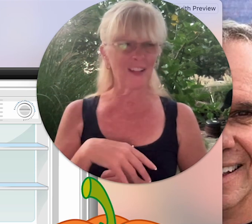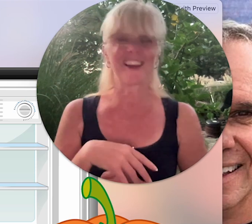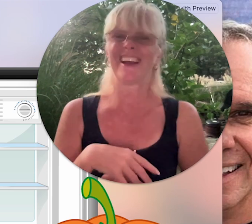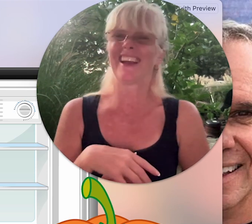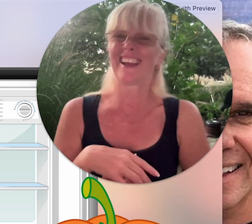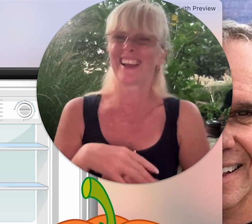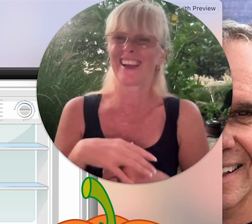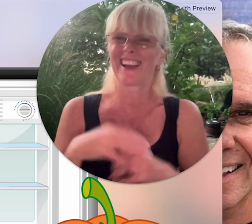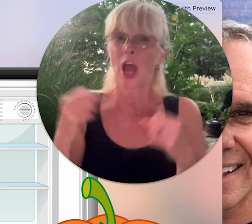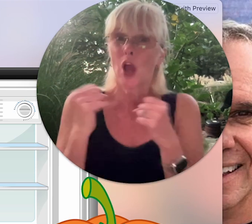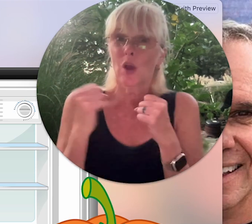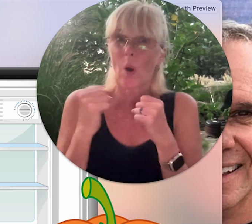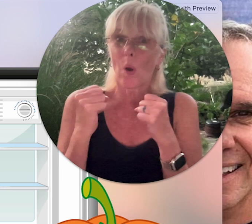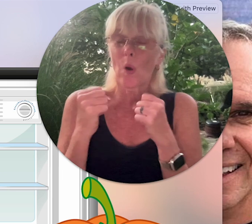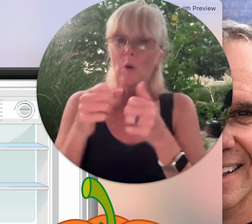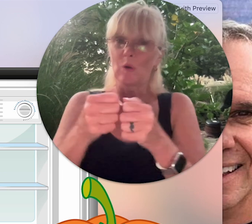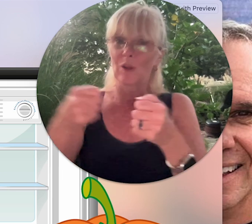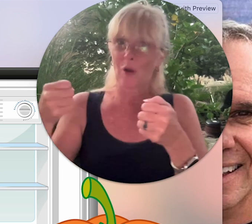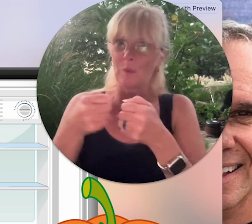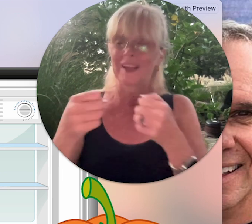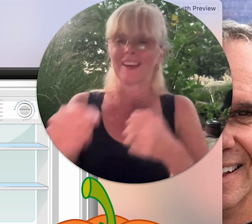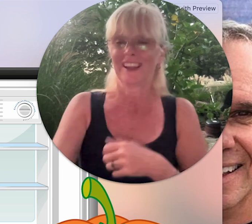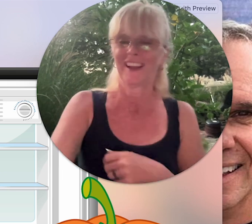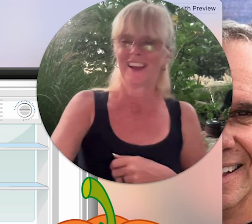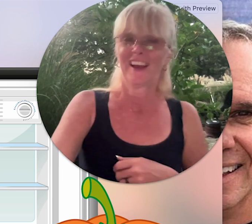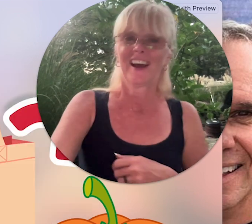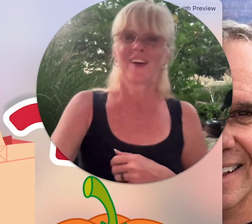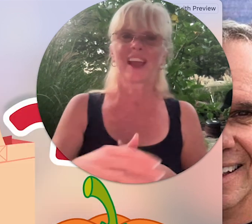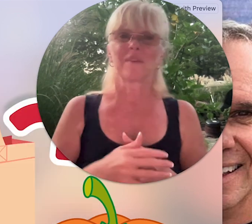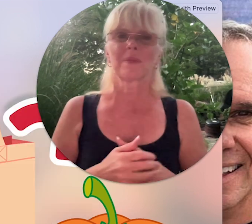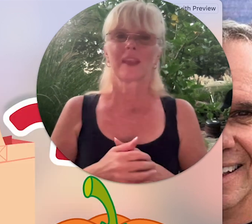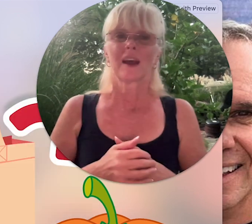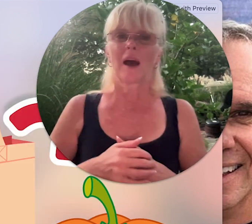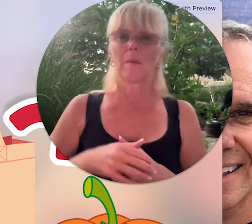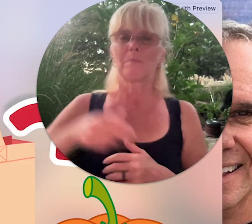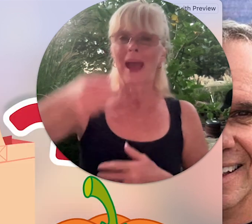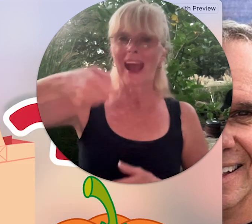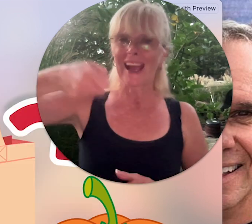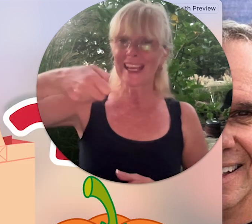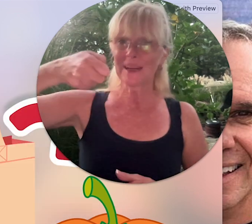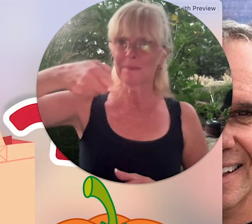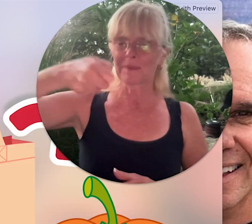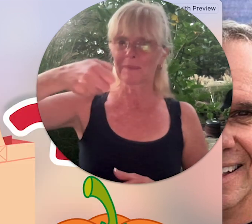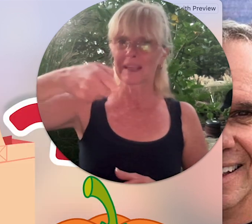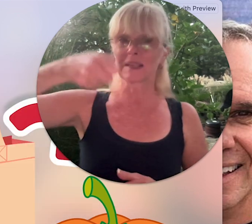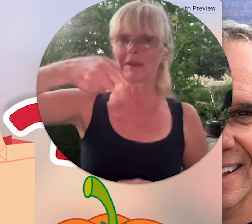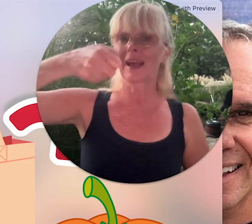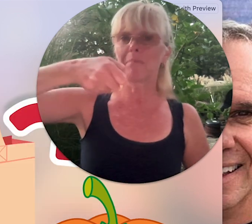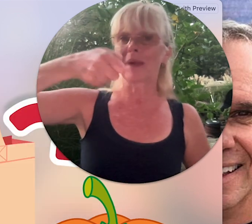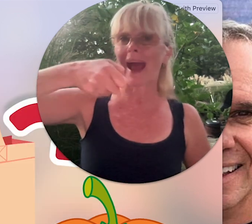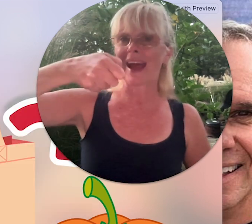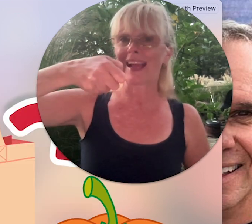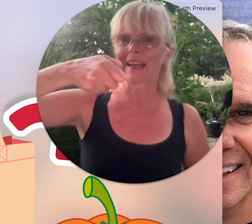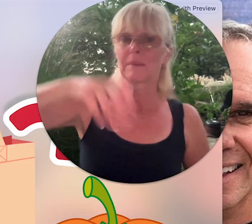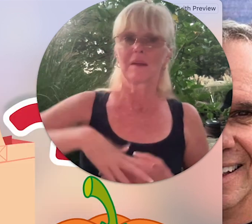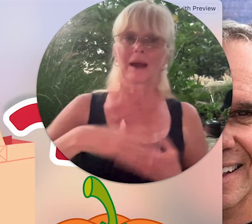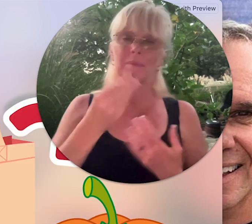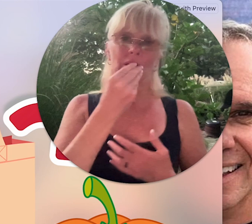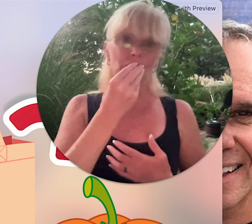cold open okay bag simply a bag might be a